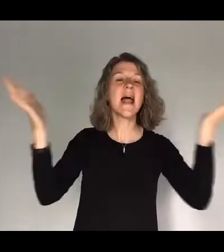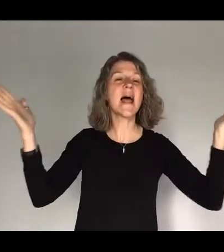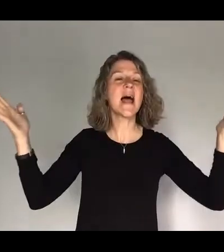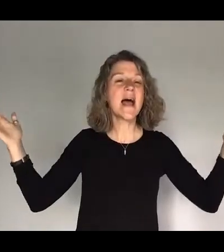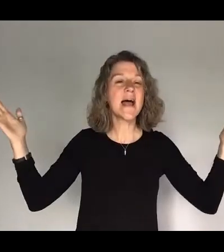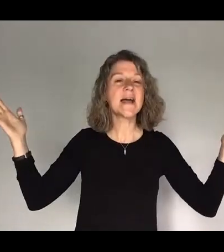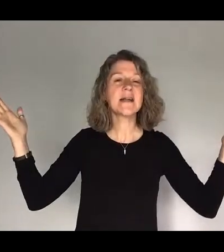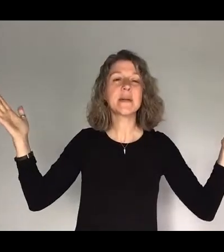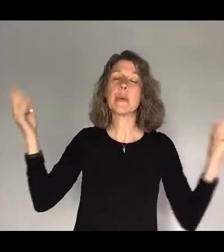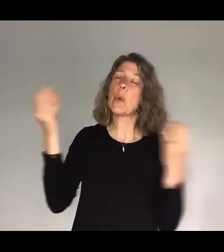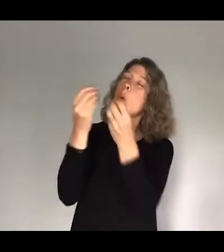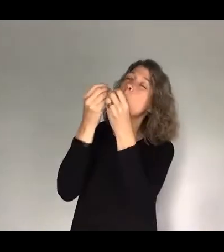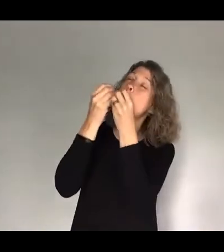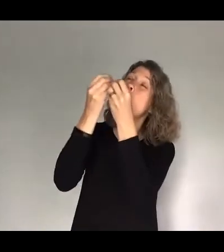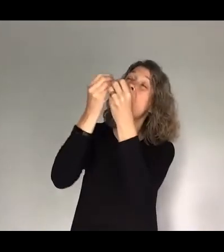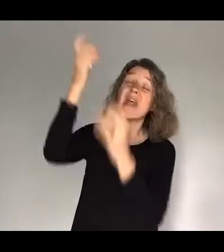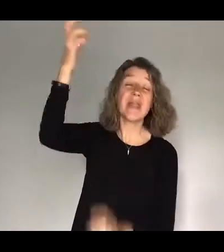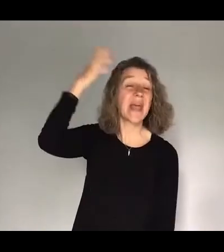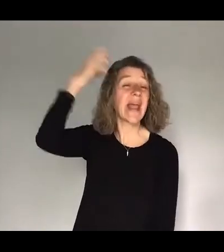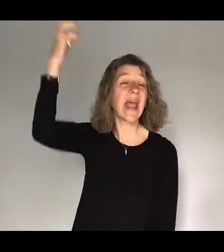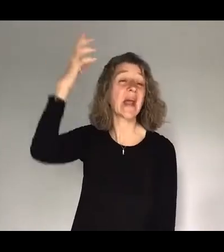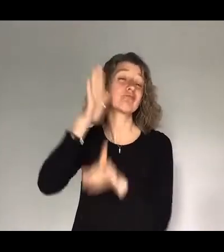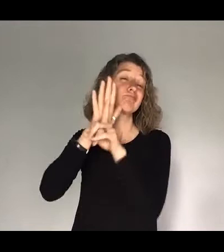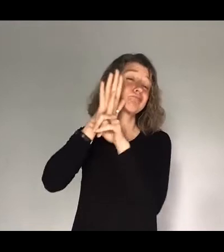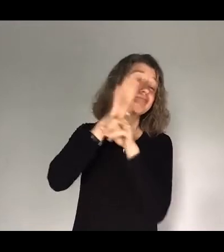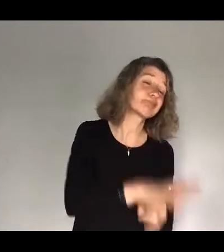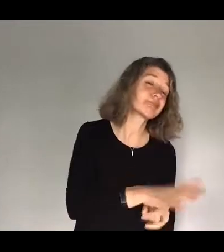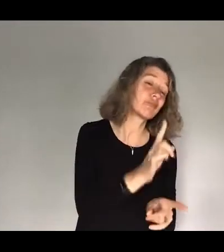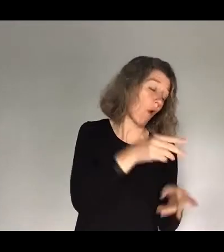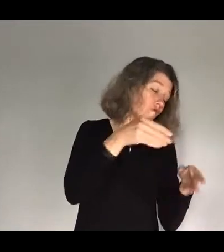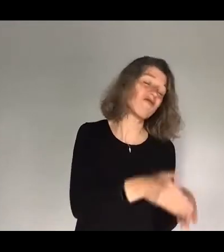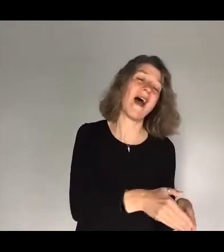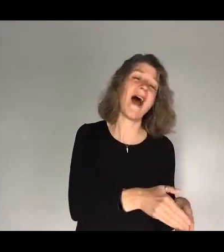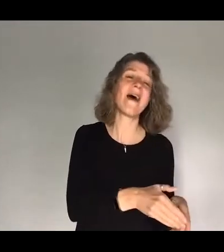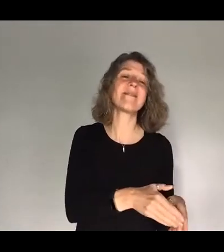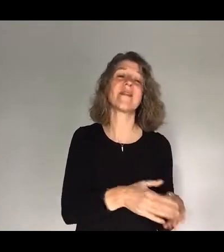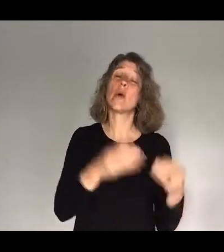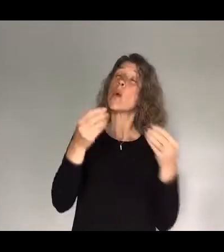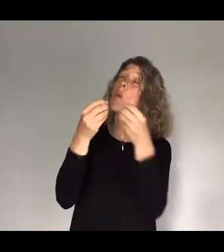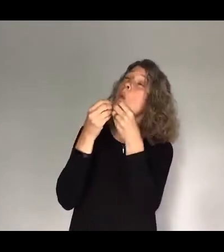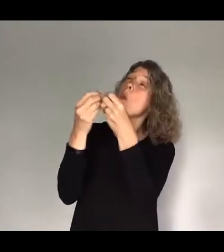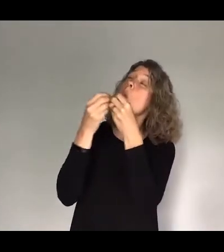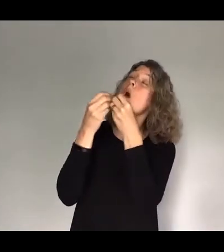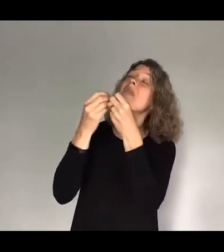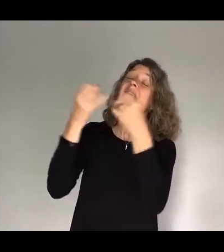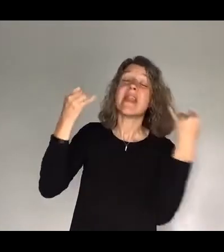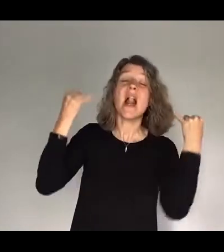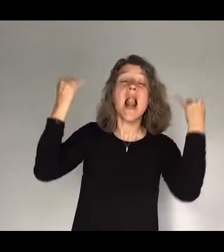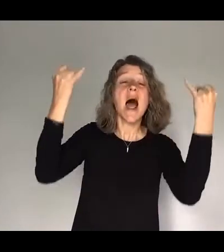Worthy is the King who conquered the grave. Worthy is the Lamb who was saved.